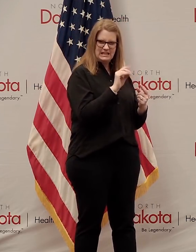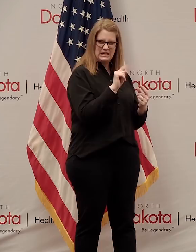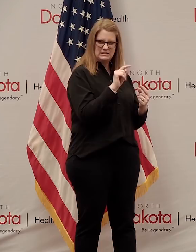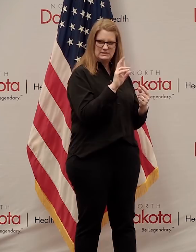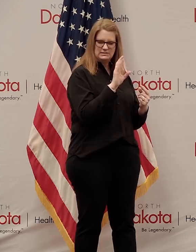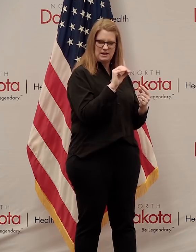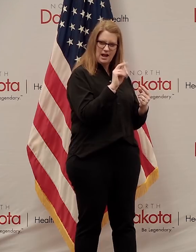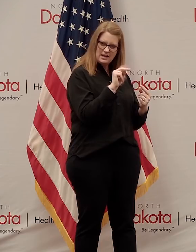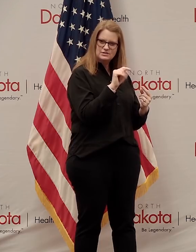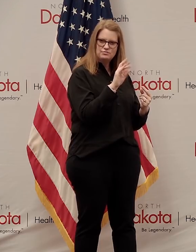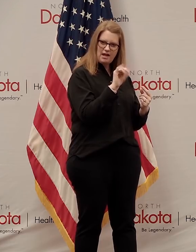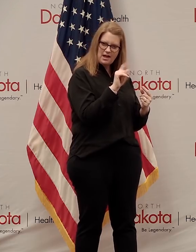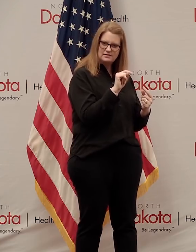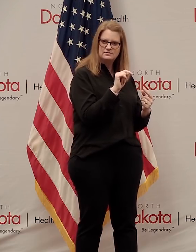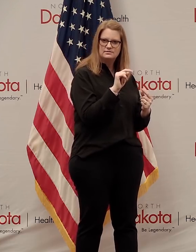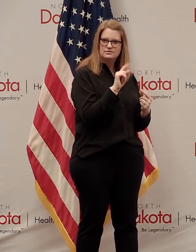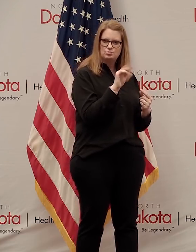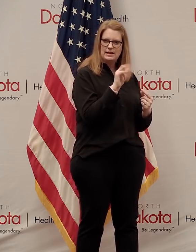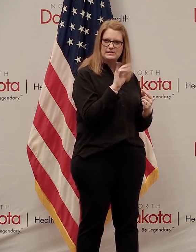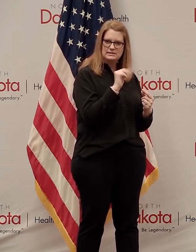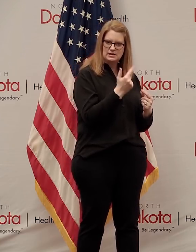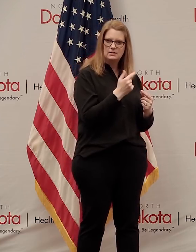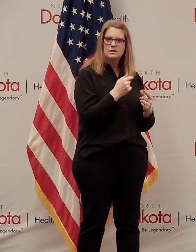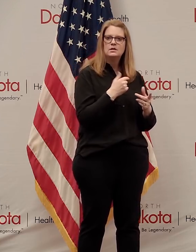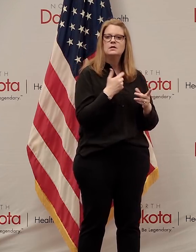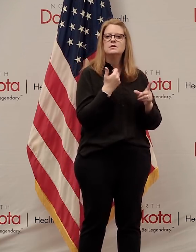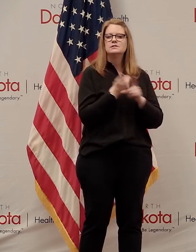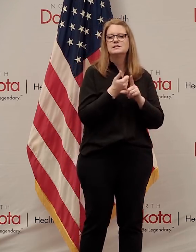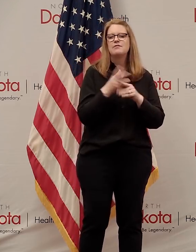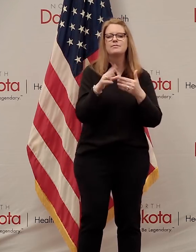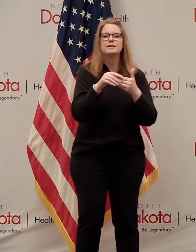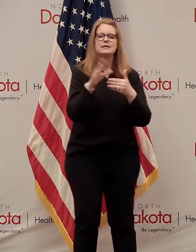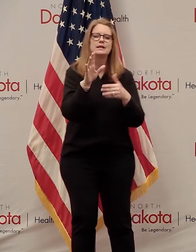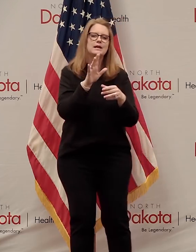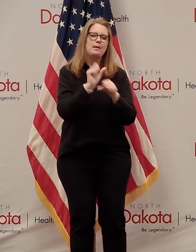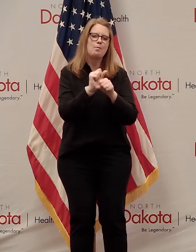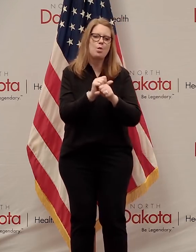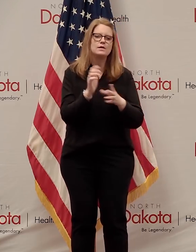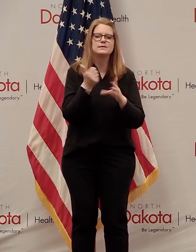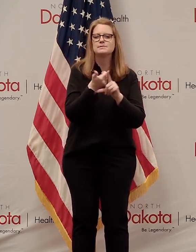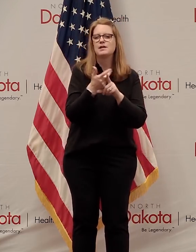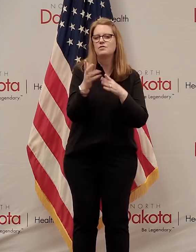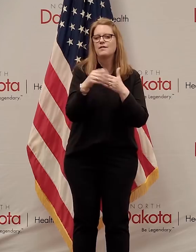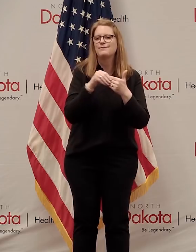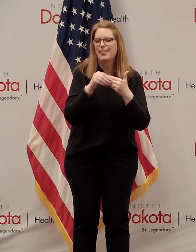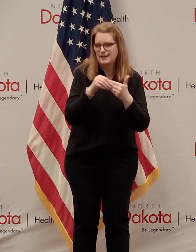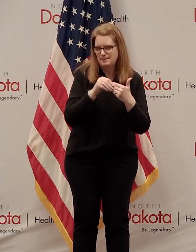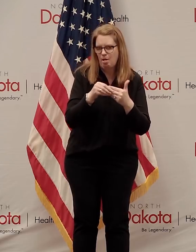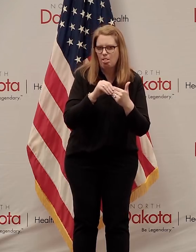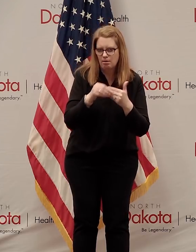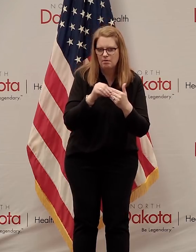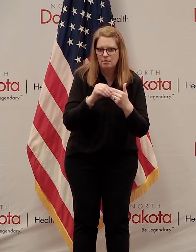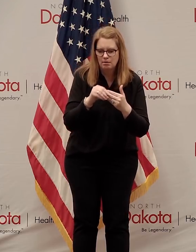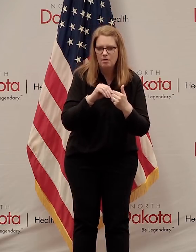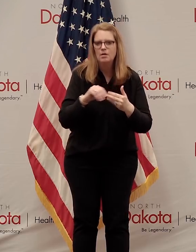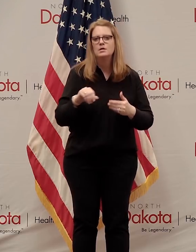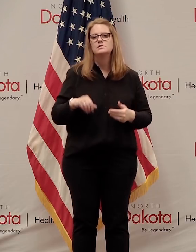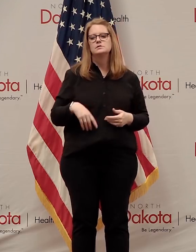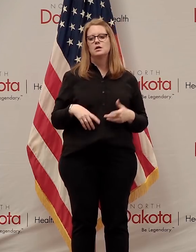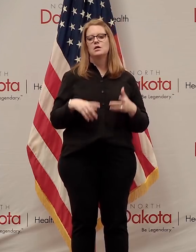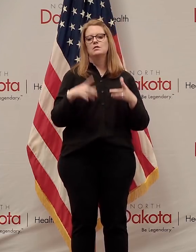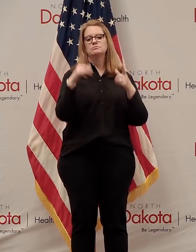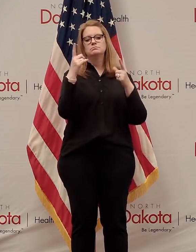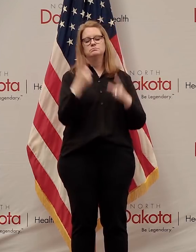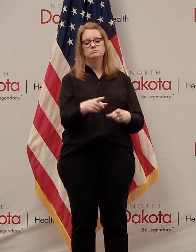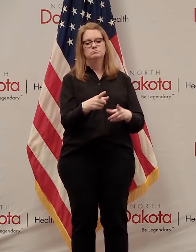so that if we do have an outbreak, then, and you've got, say, you had an outbreak and 50 people were identified